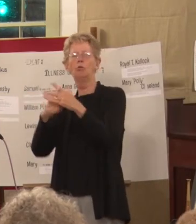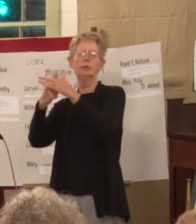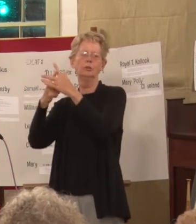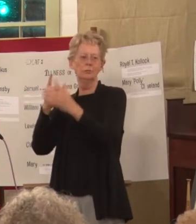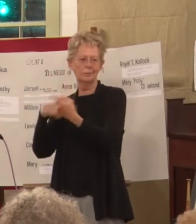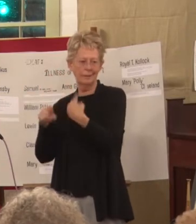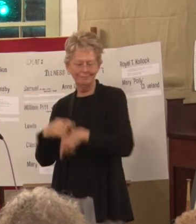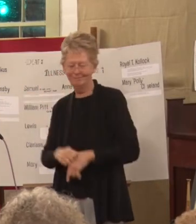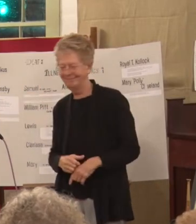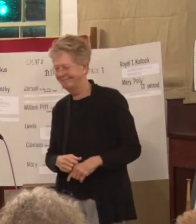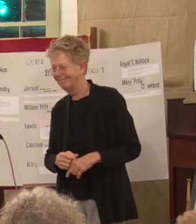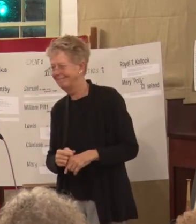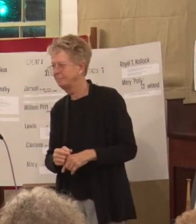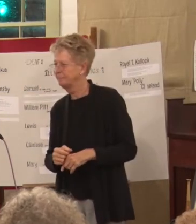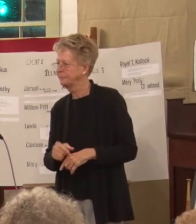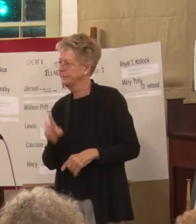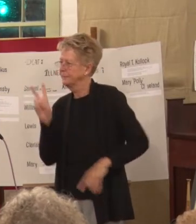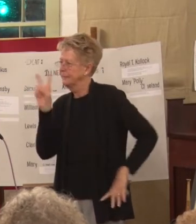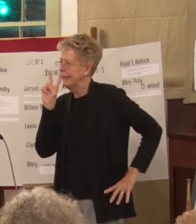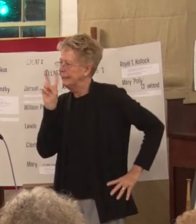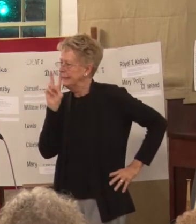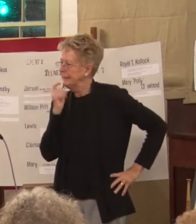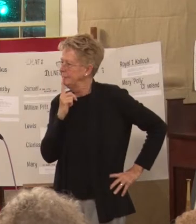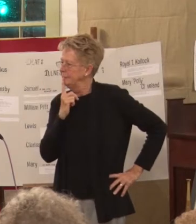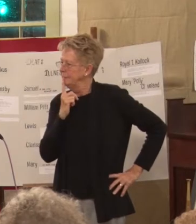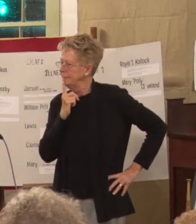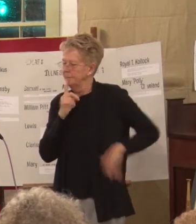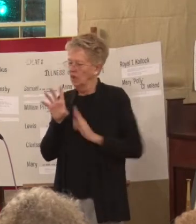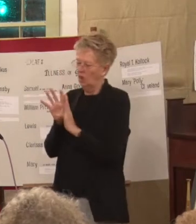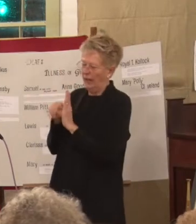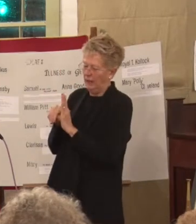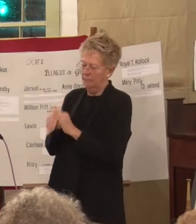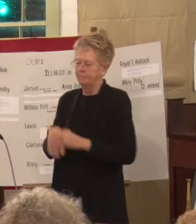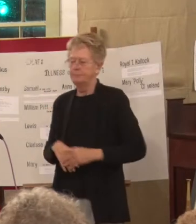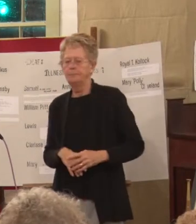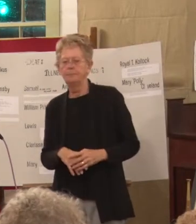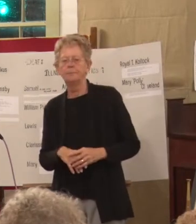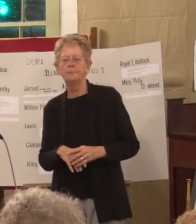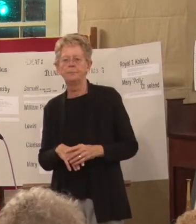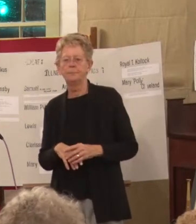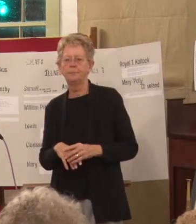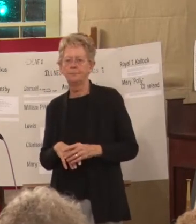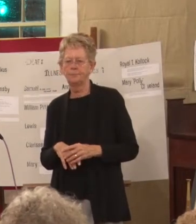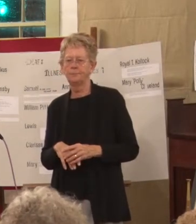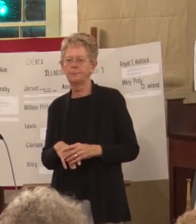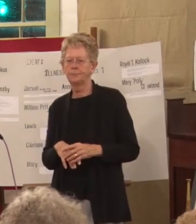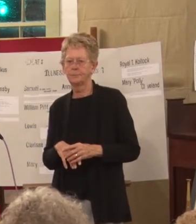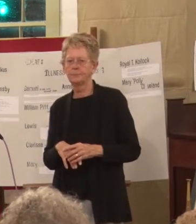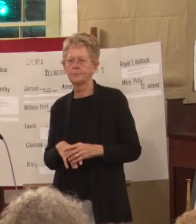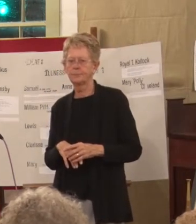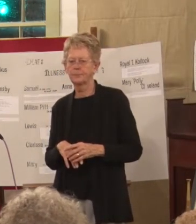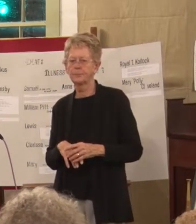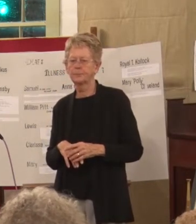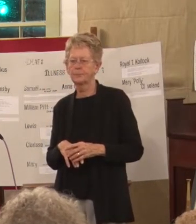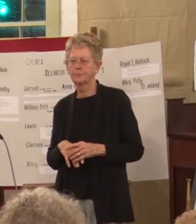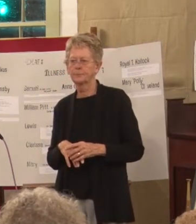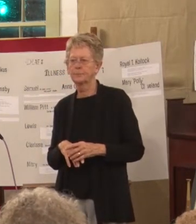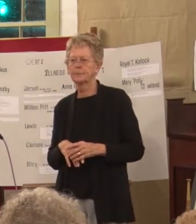So, let's see. That's, oh, curriculum. The curriculum at the beginning stages